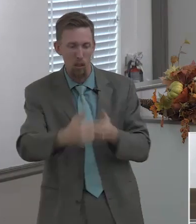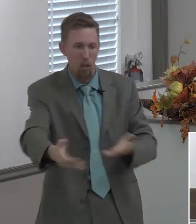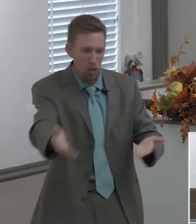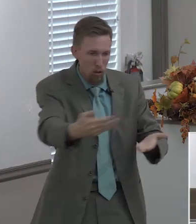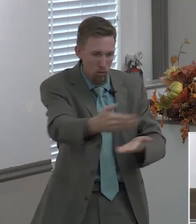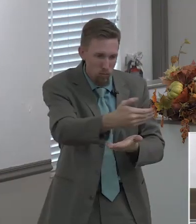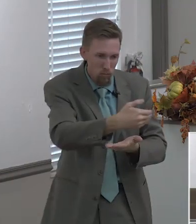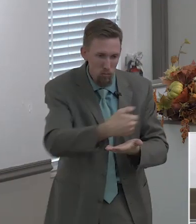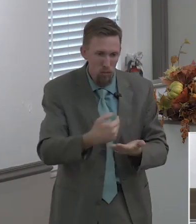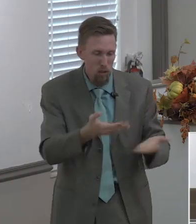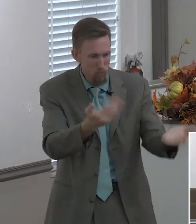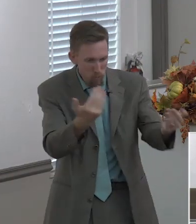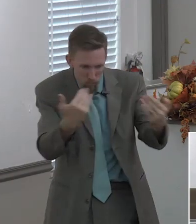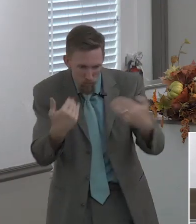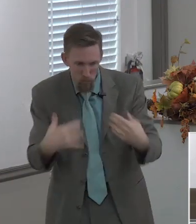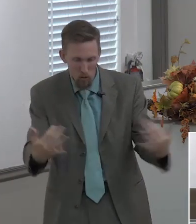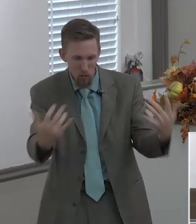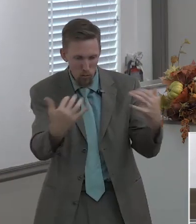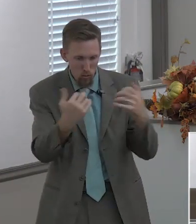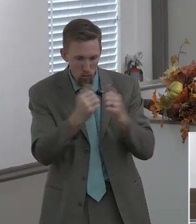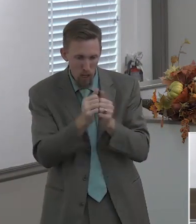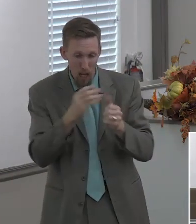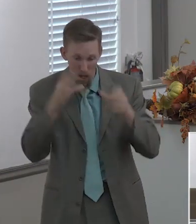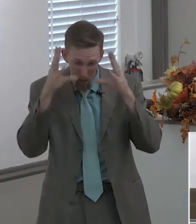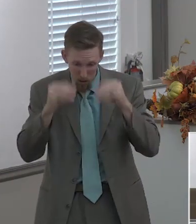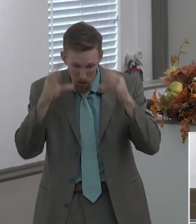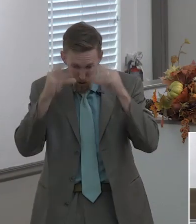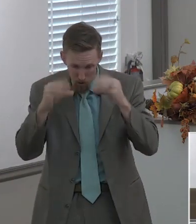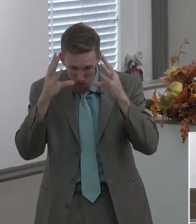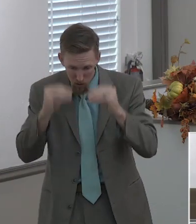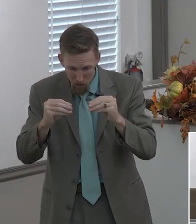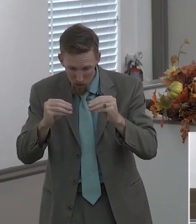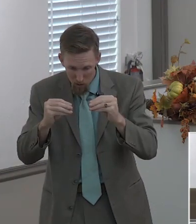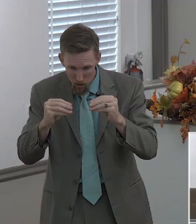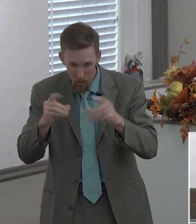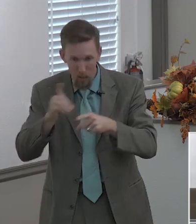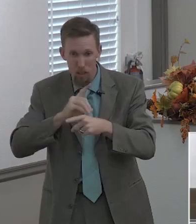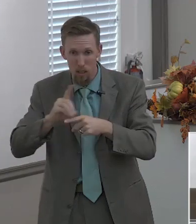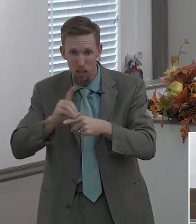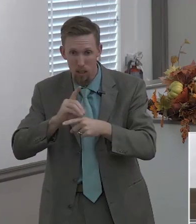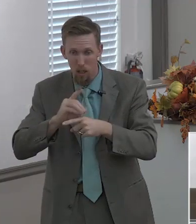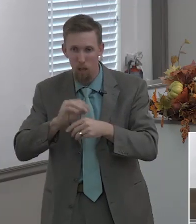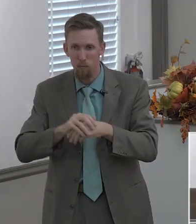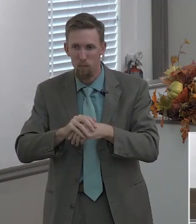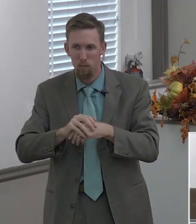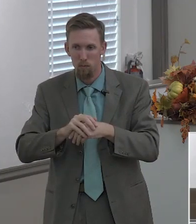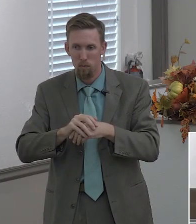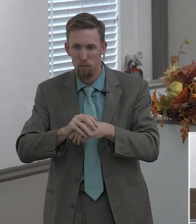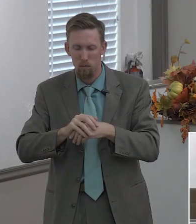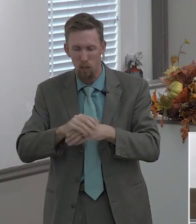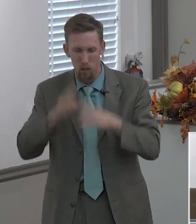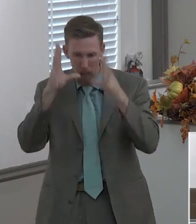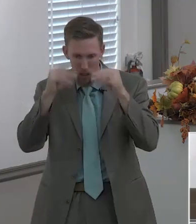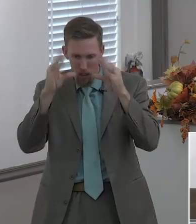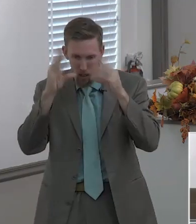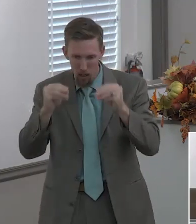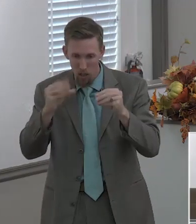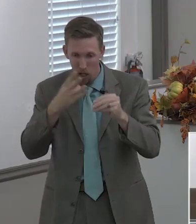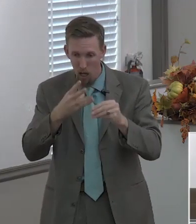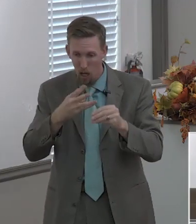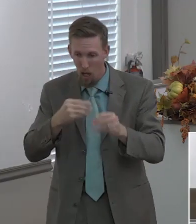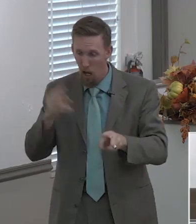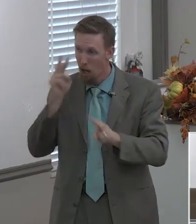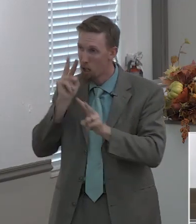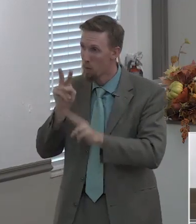and then beginning in verse number 20 it says teaching them didaskalos teaching them to